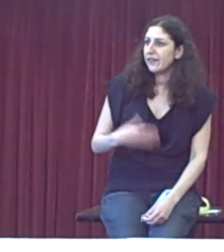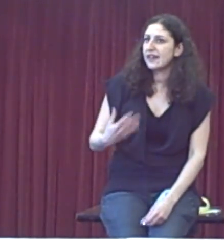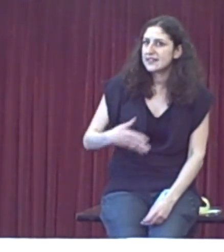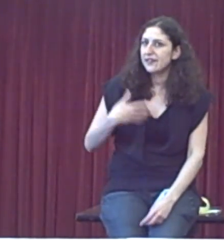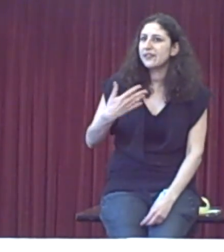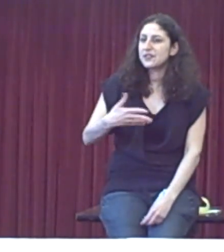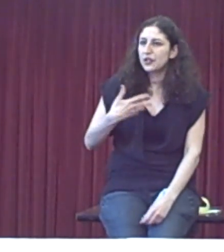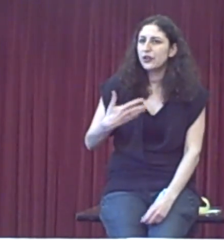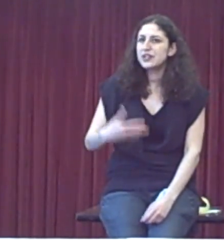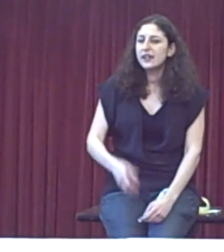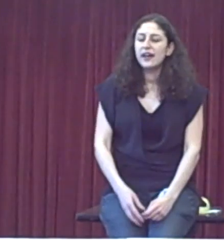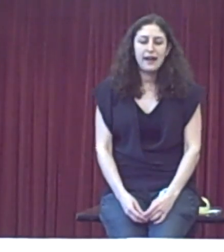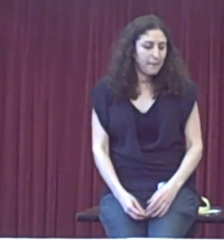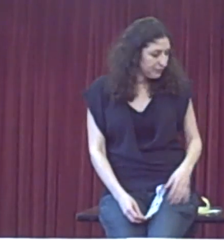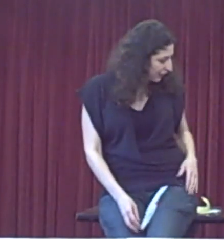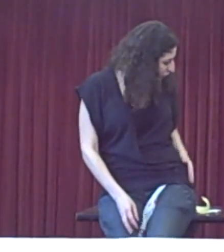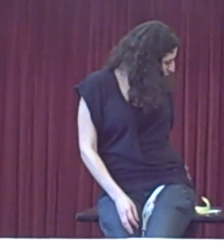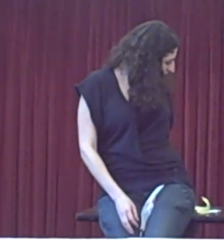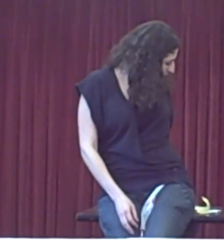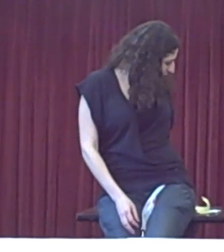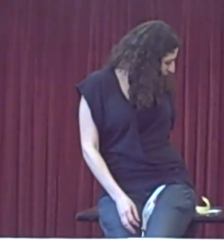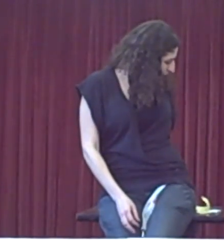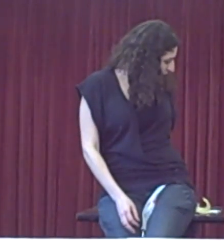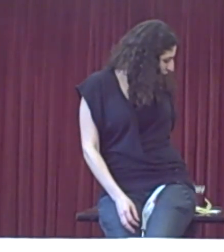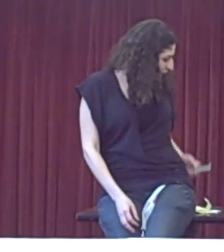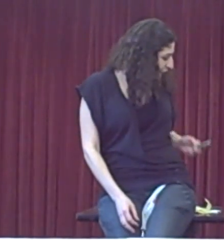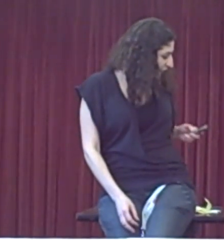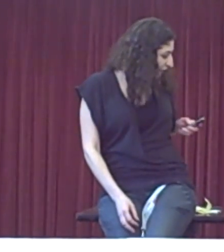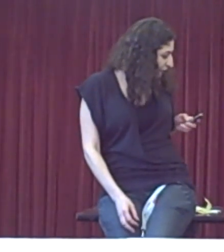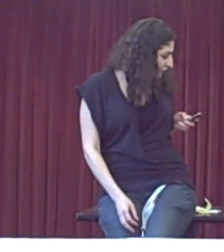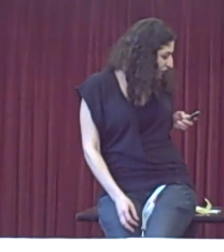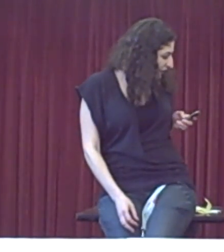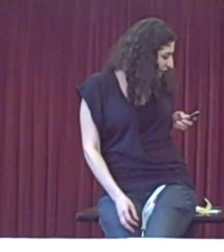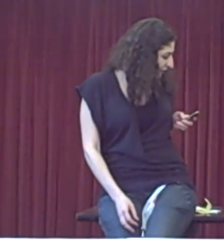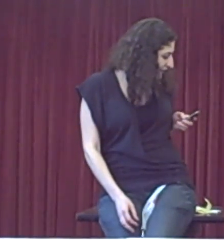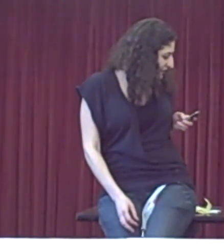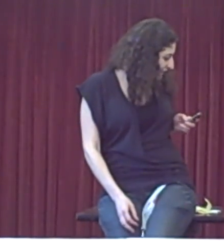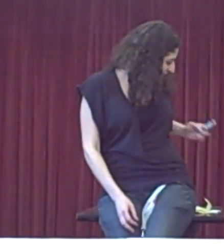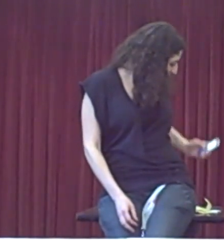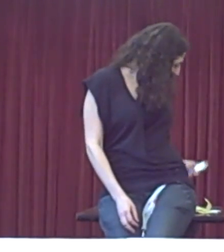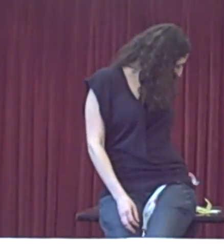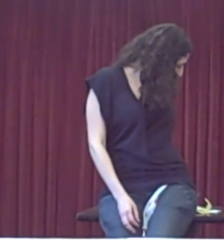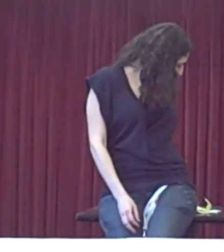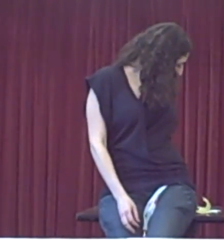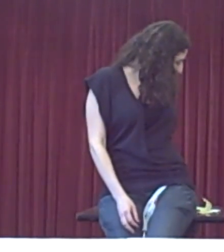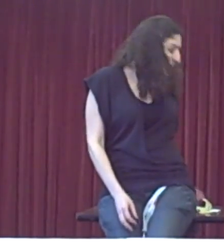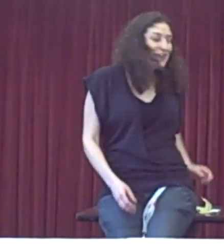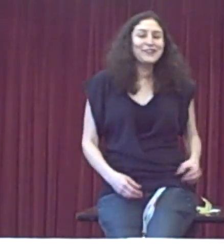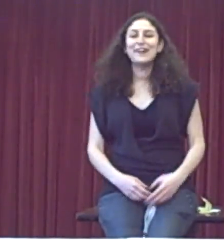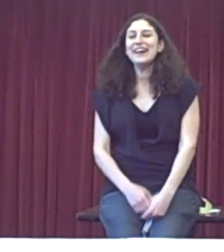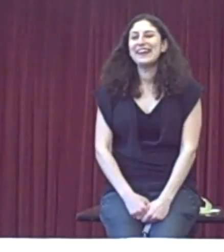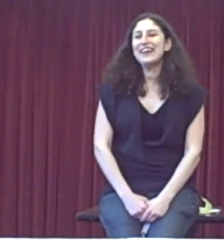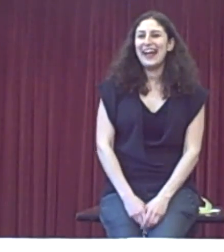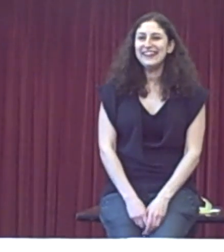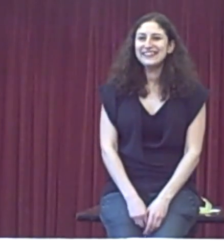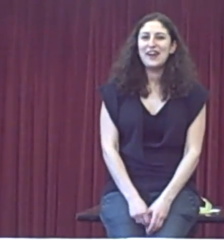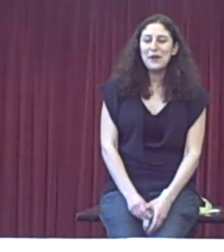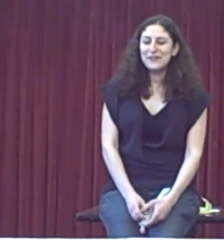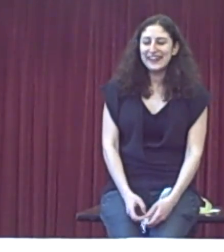in that sense. So that's a good way of going for the jugular in that sense. Right, okay, so hopefully